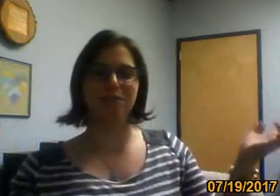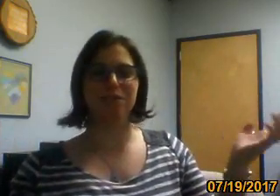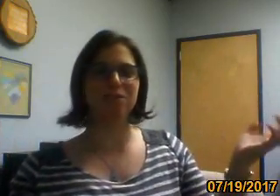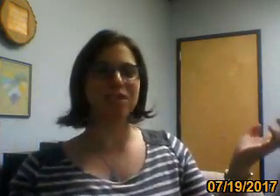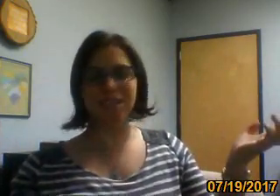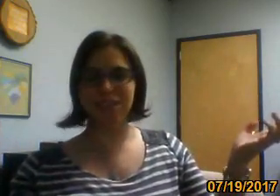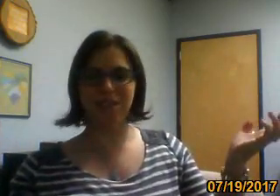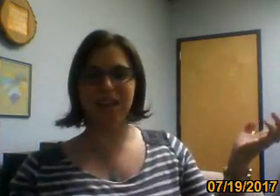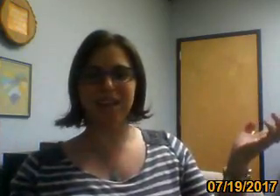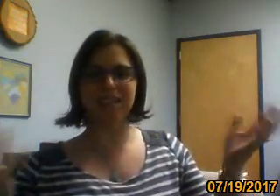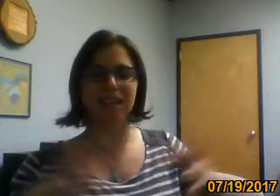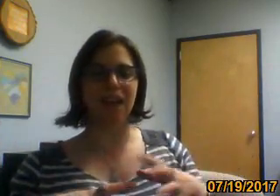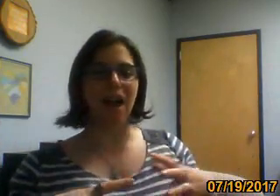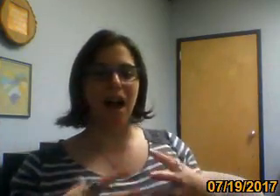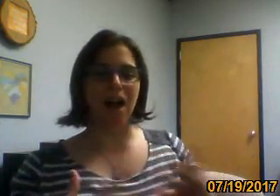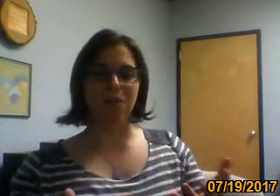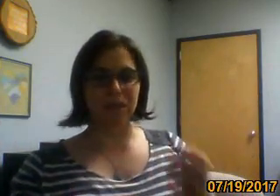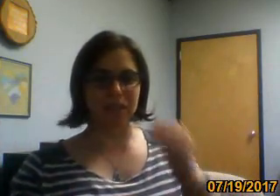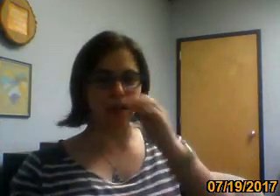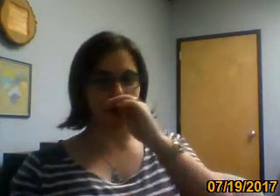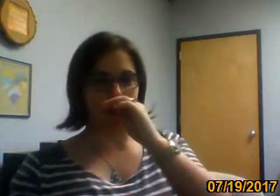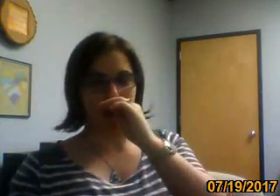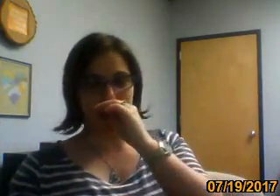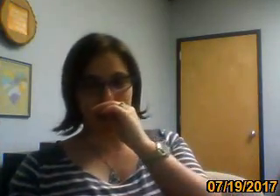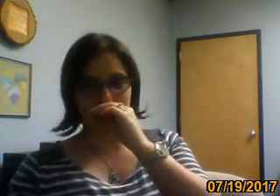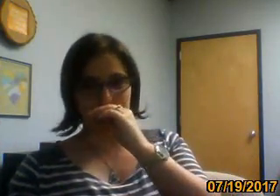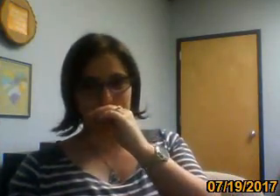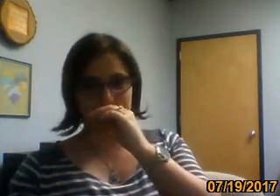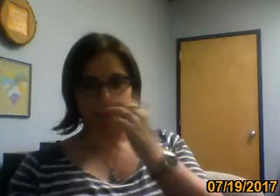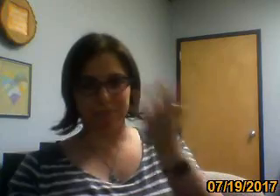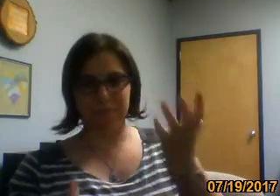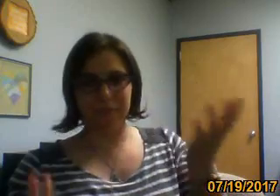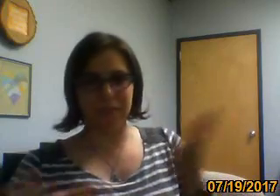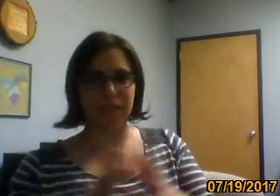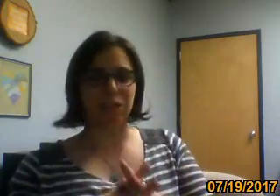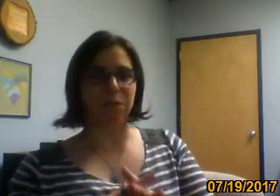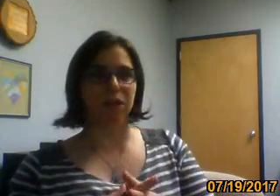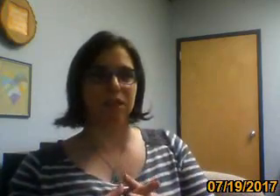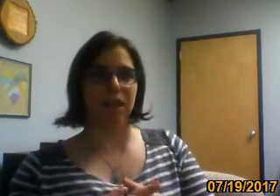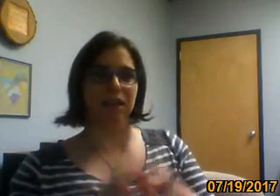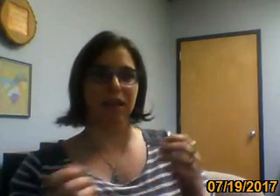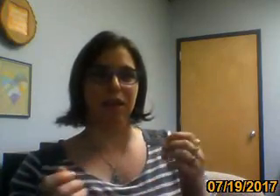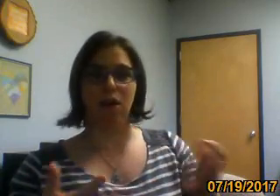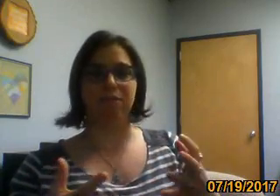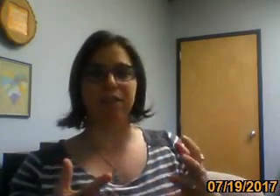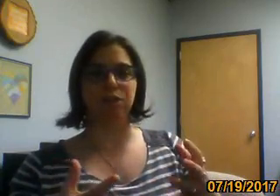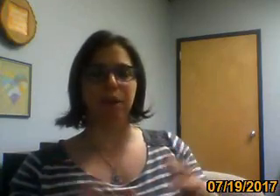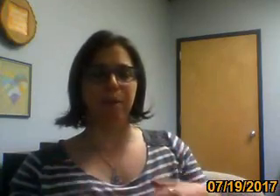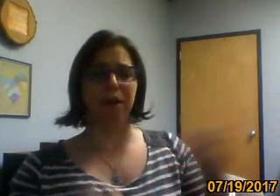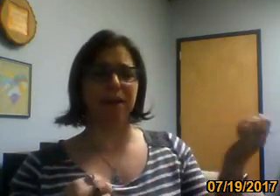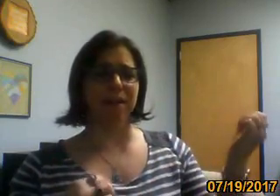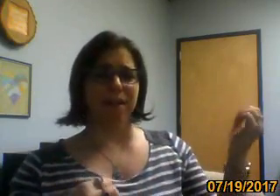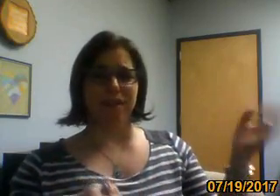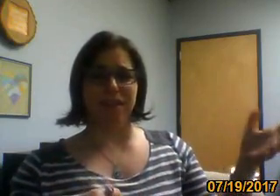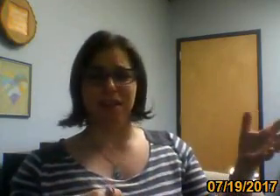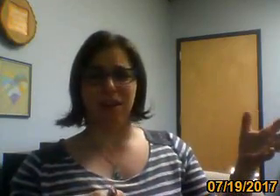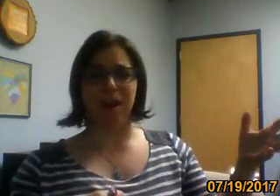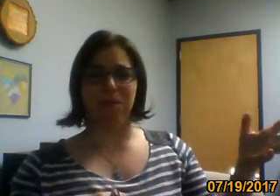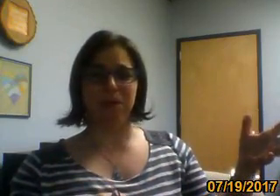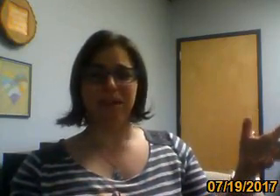don't usually do, I guess. Like I wouldn't take one of my, um, sketchbooks and like carve into it, but take a crappy